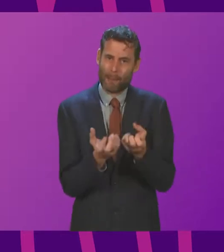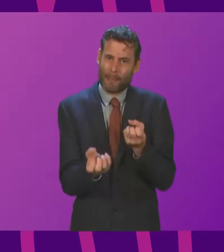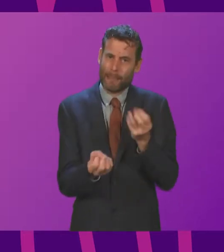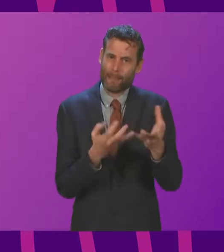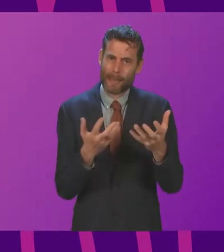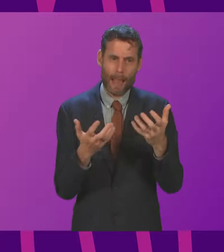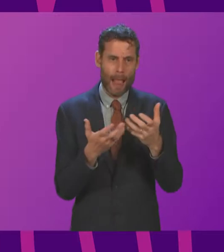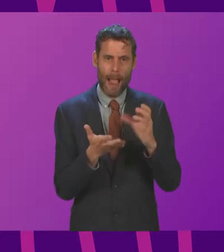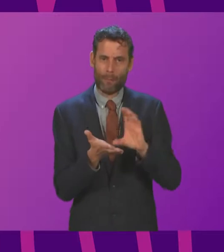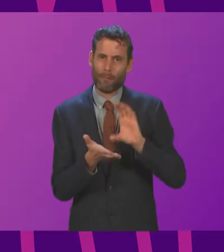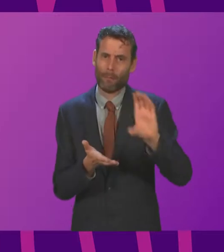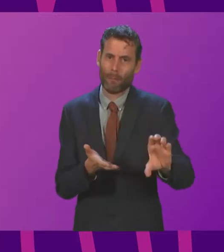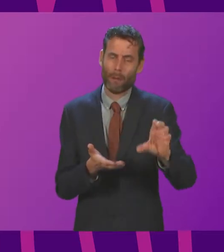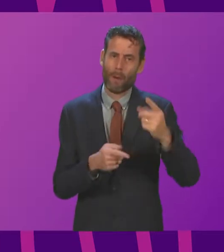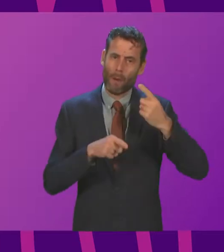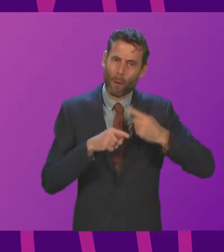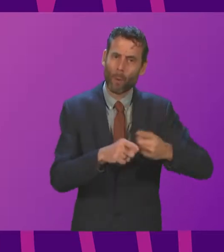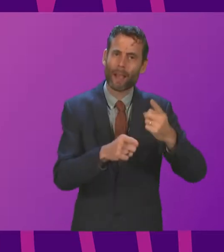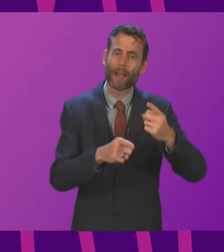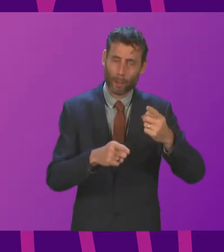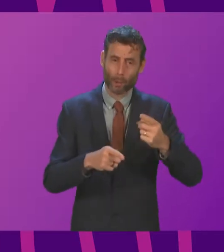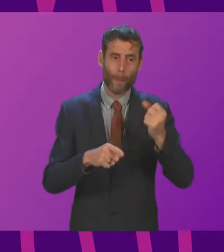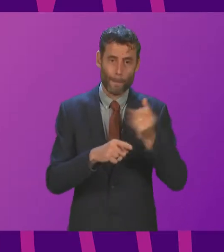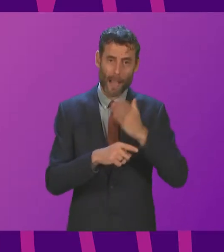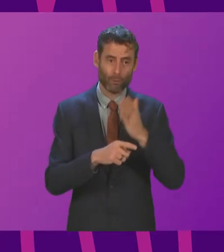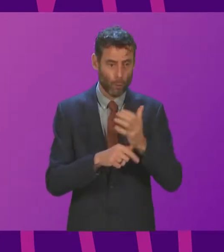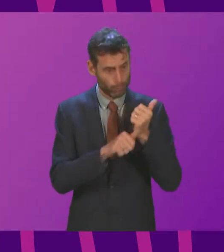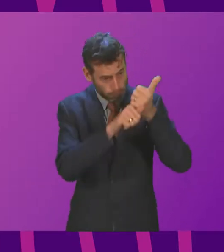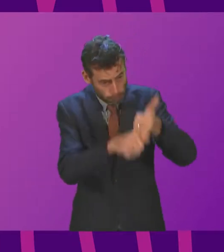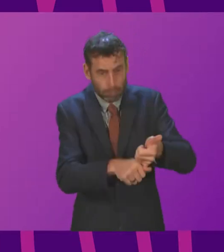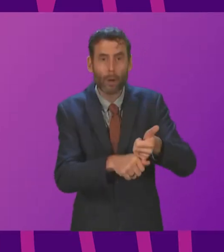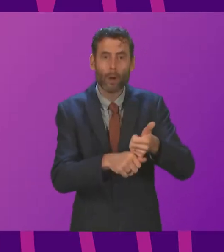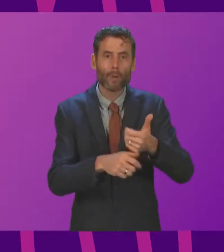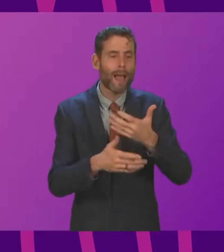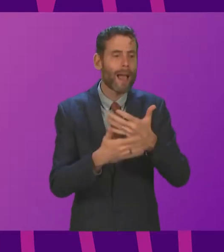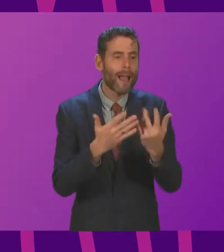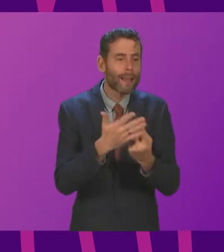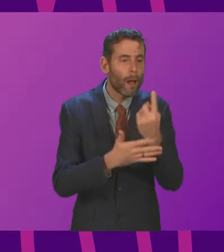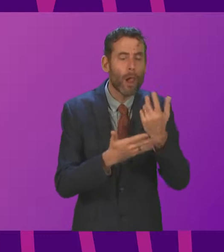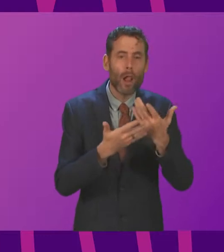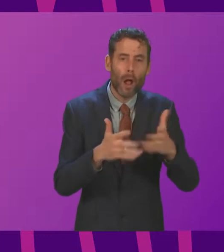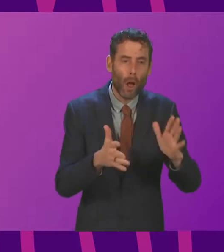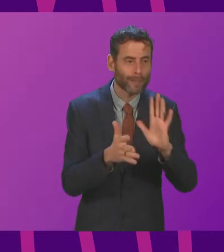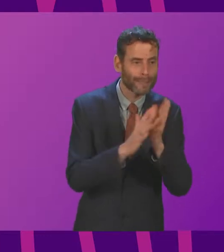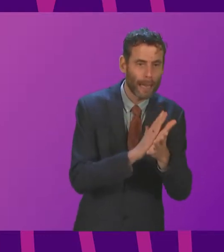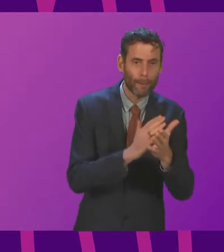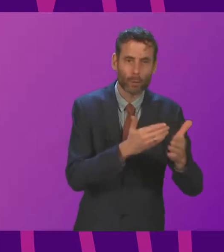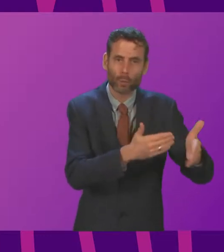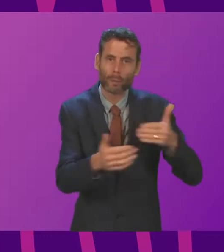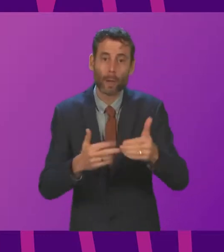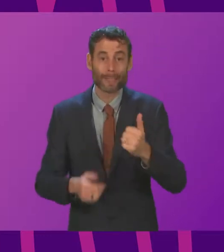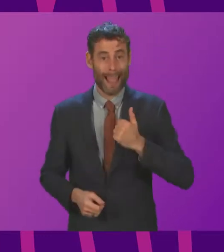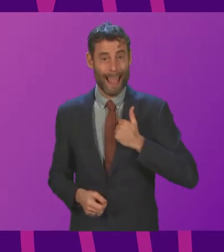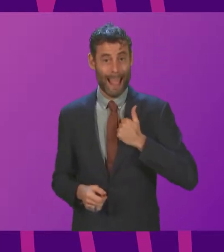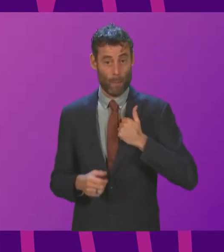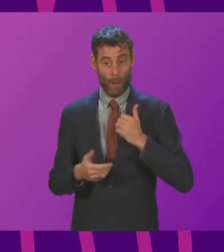just on mitigation but it is also on adaptation and crucially on what's called loss and damage. Our own Climate Justice Fund is looking to pivot